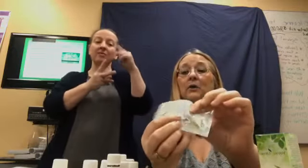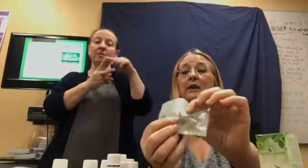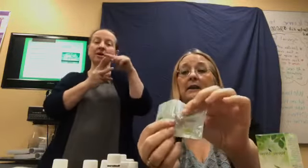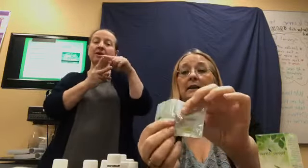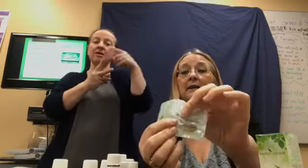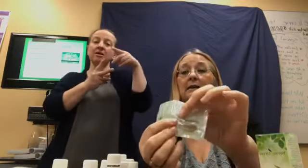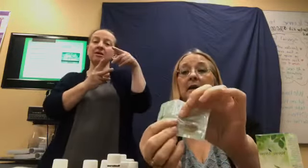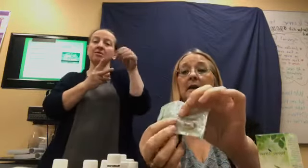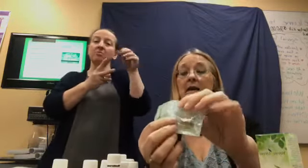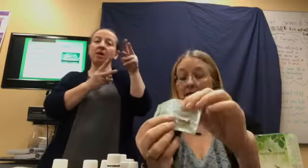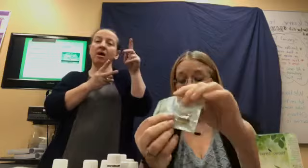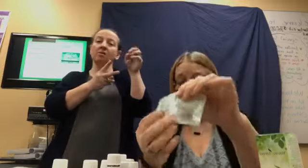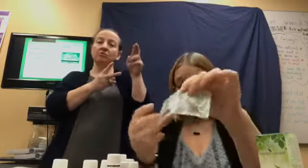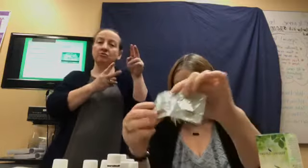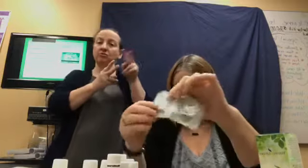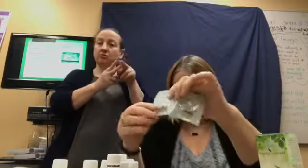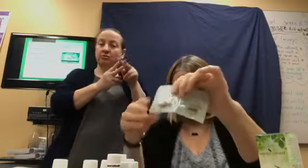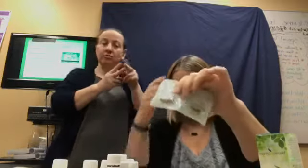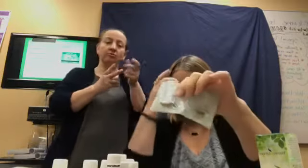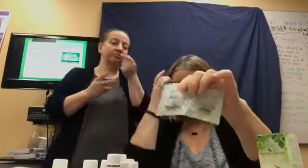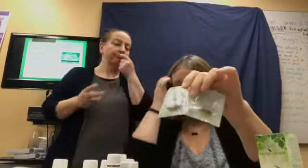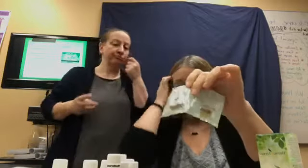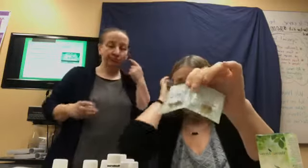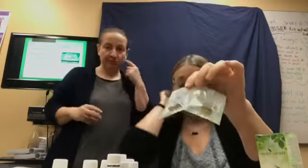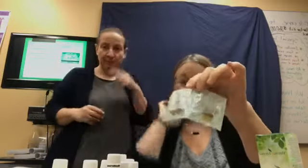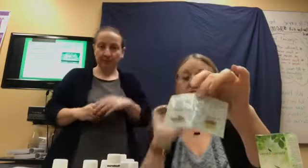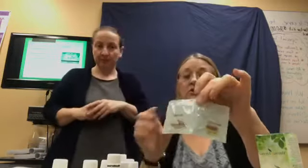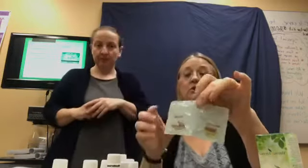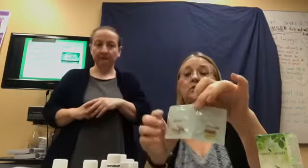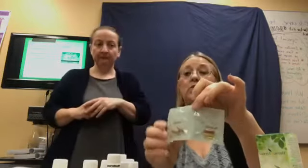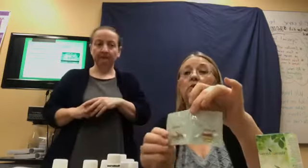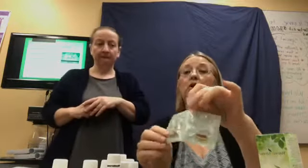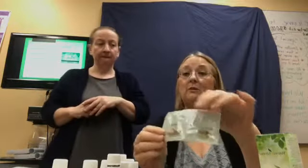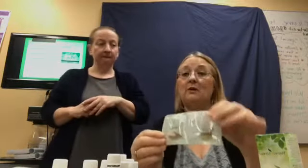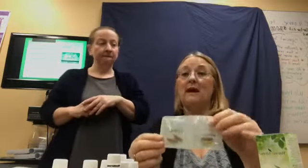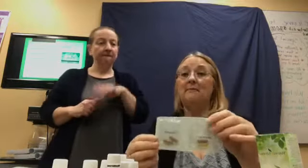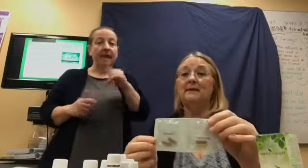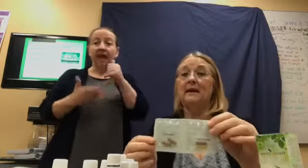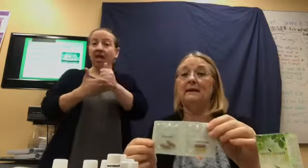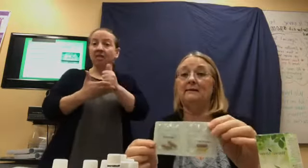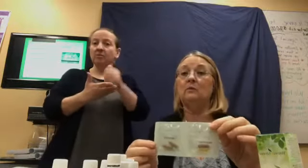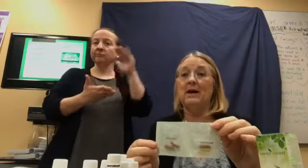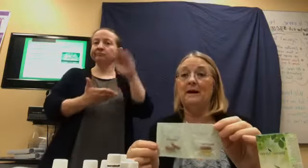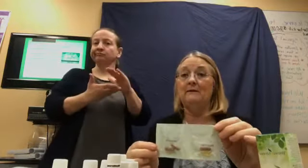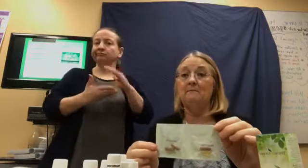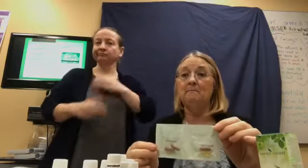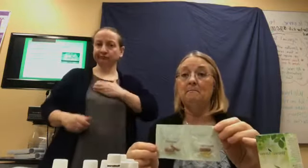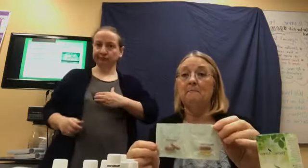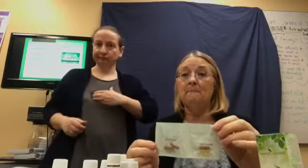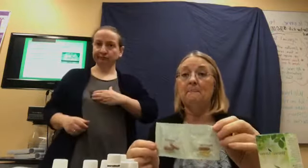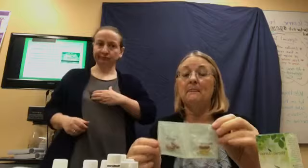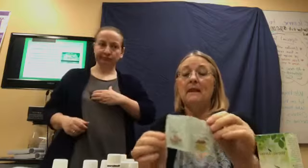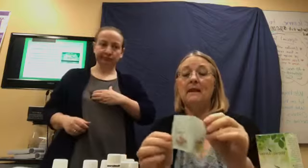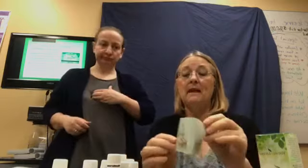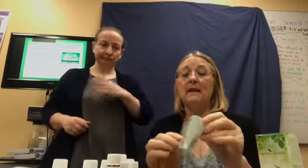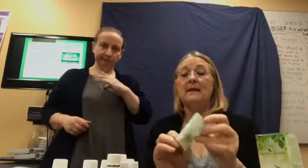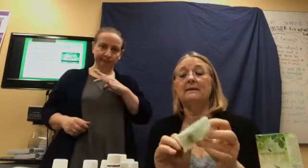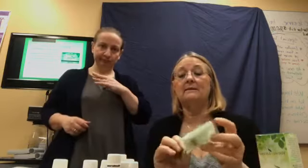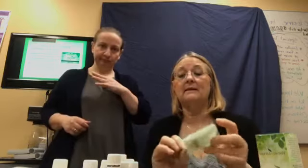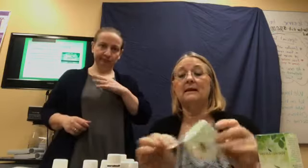in it. So, these help to curve your appetite as well. And, uh,